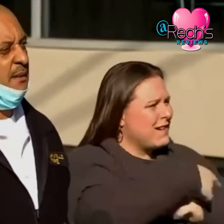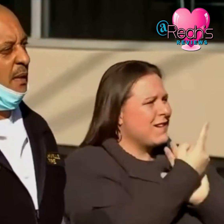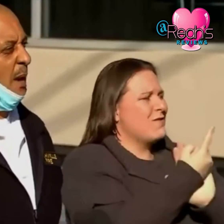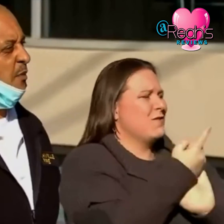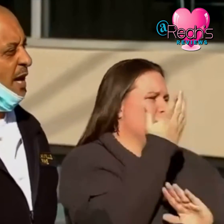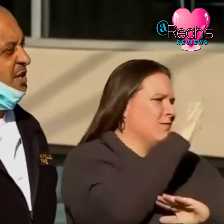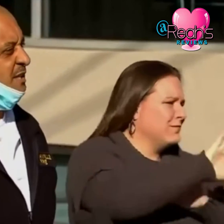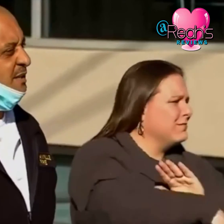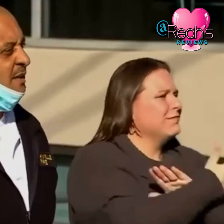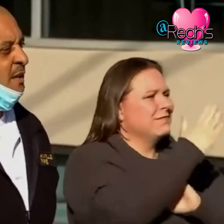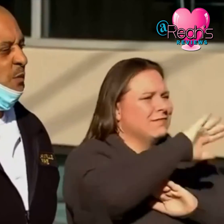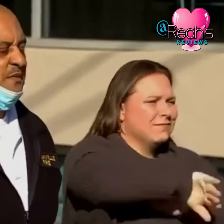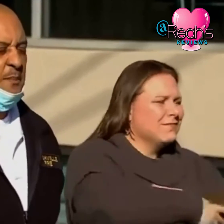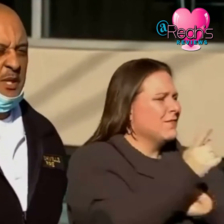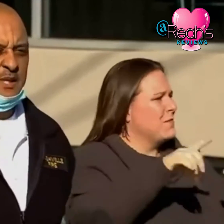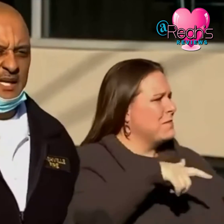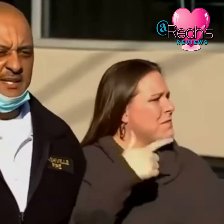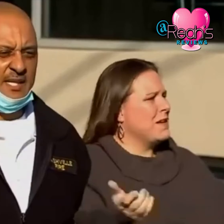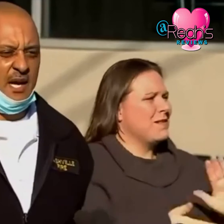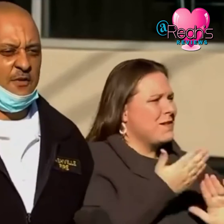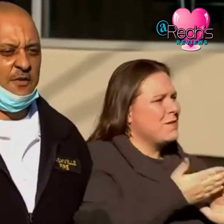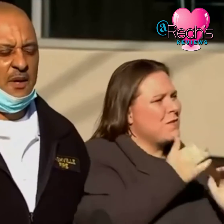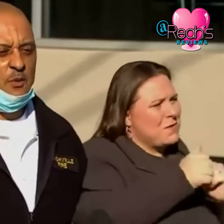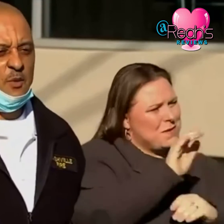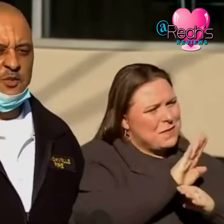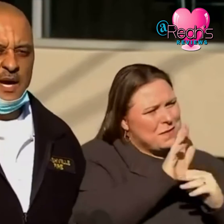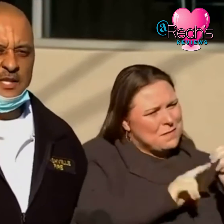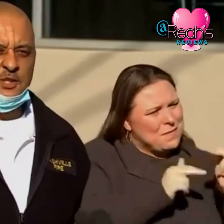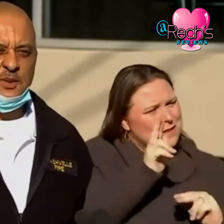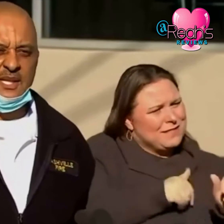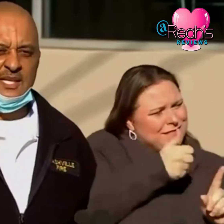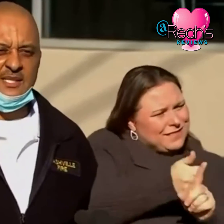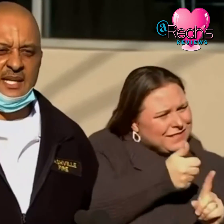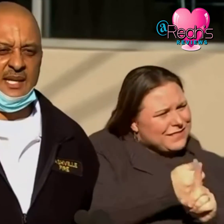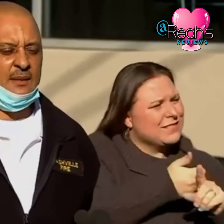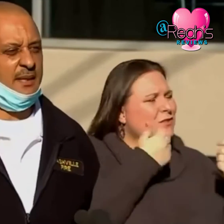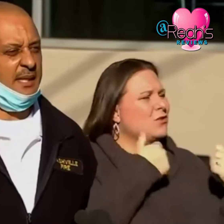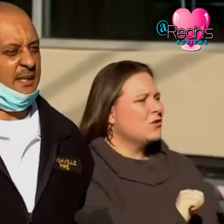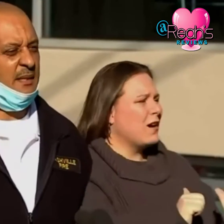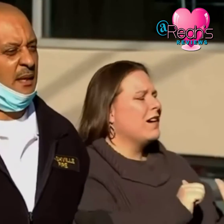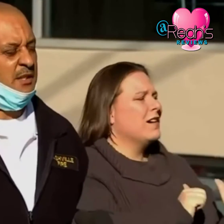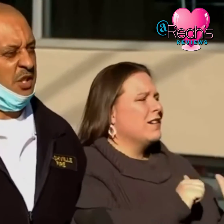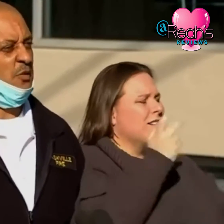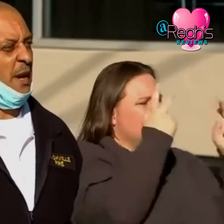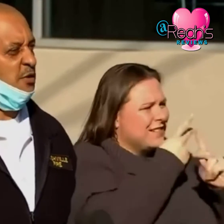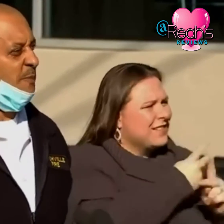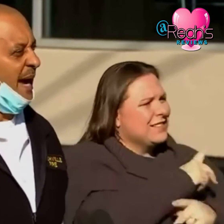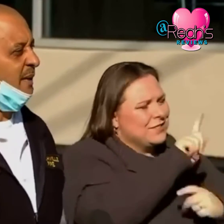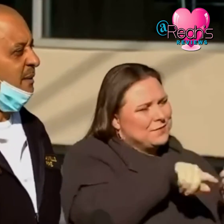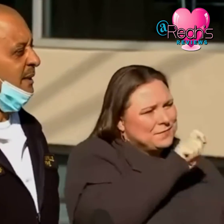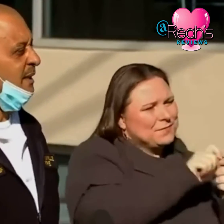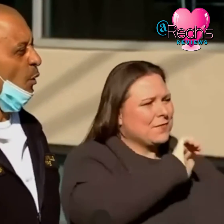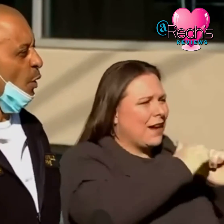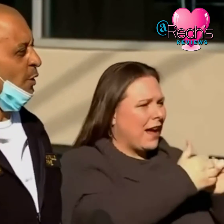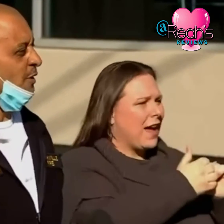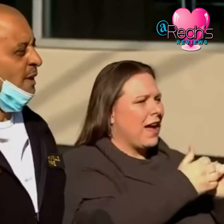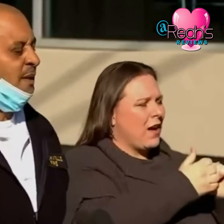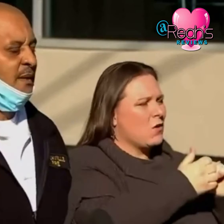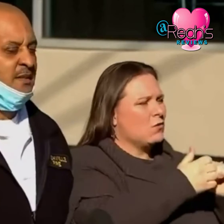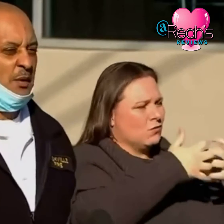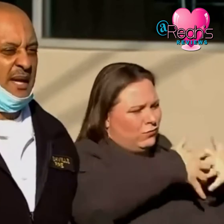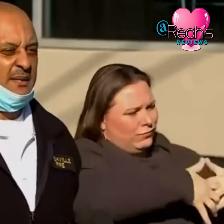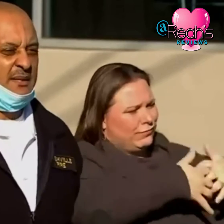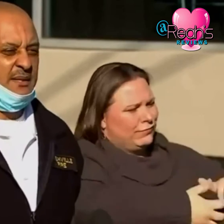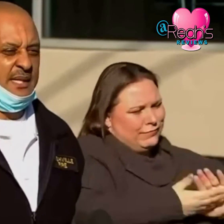is a big operation with the building itself we're trying to at least get the generators back in order